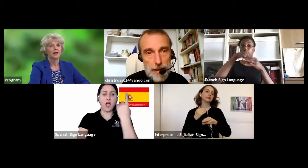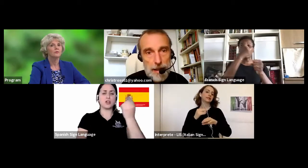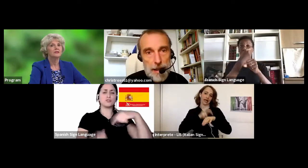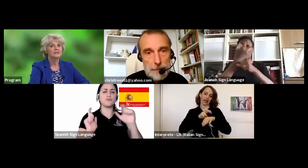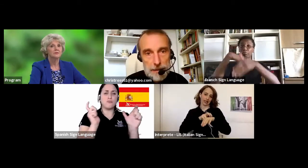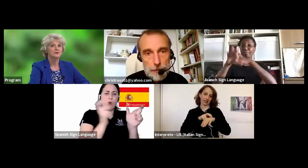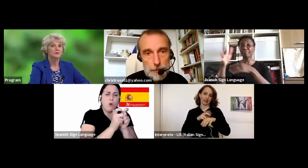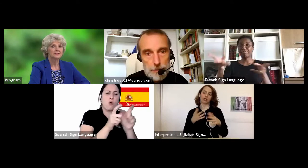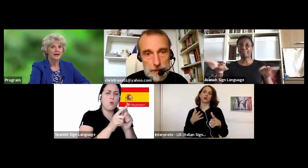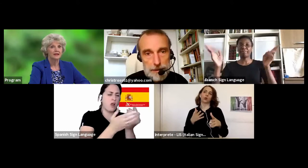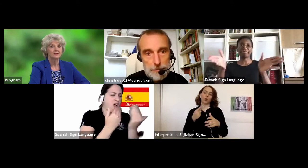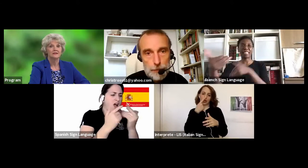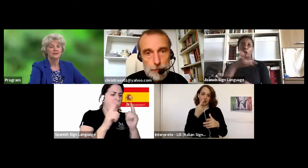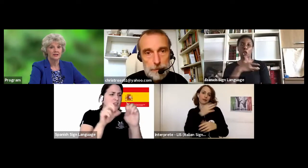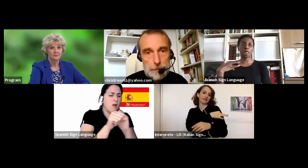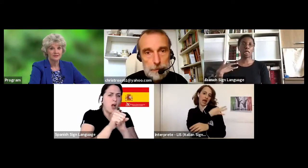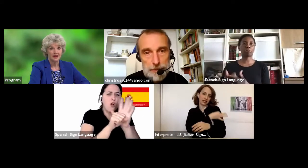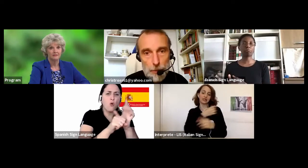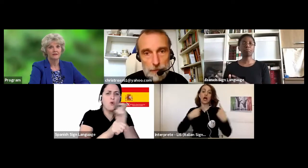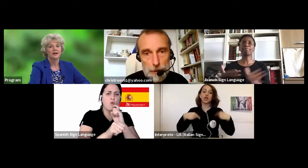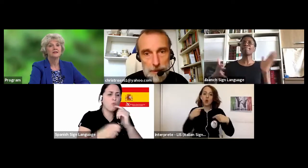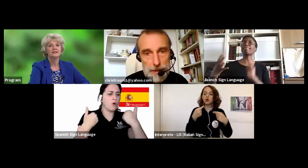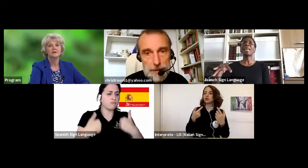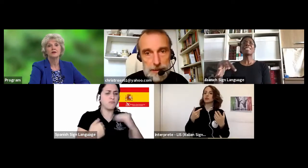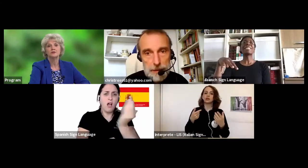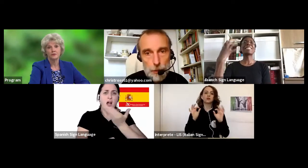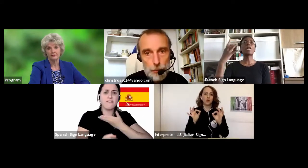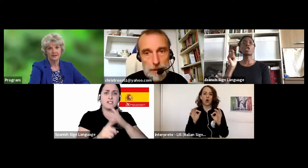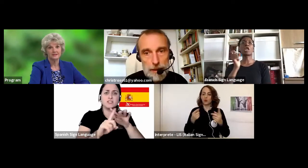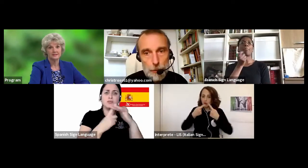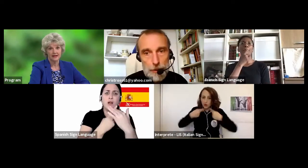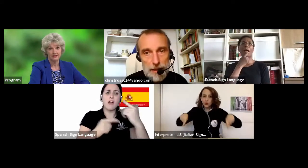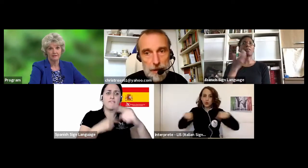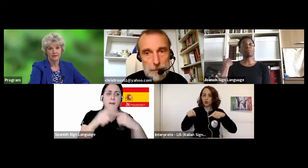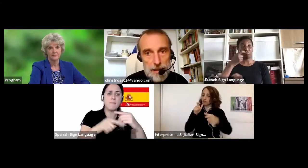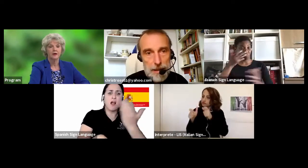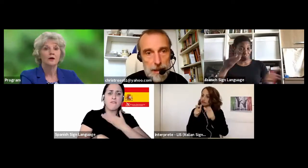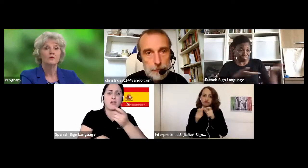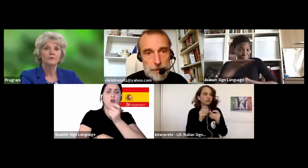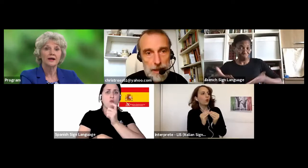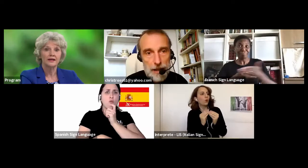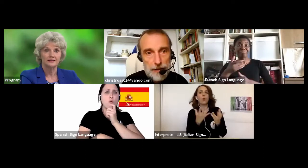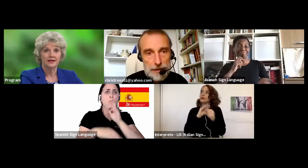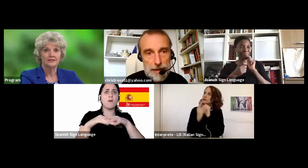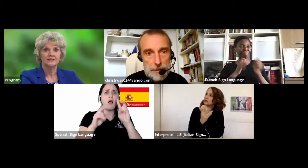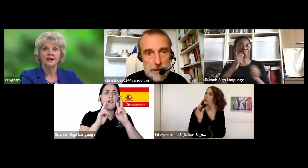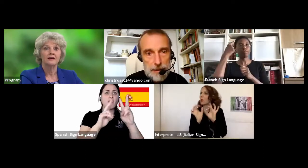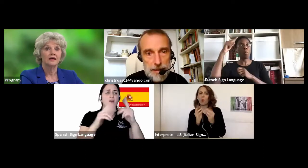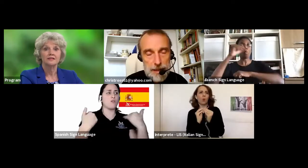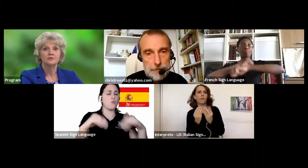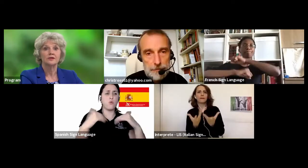and what steps we would take to keep safe and to keep those around us safe. We recognized